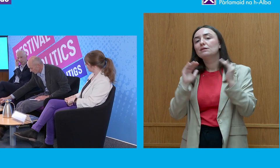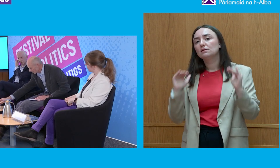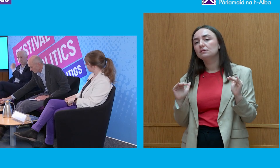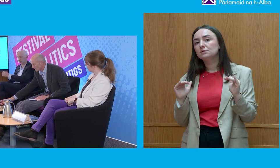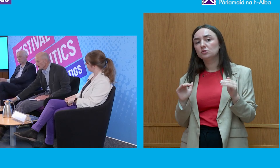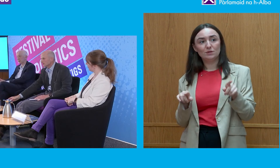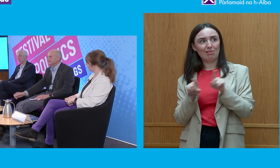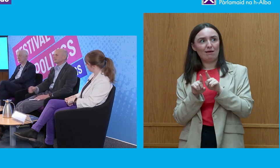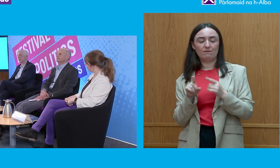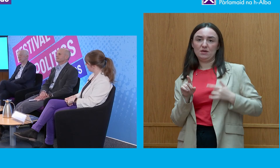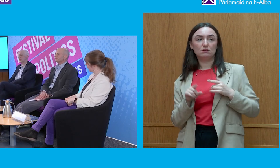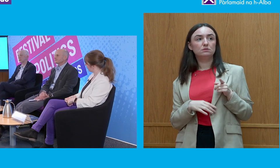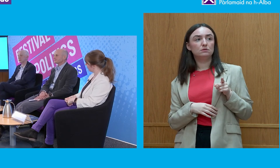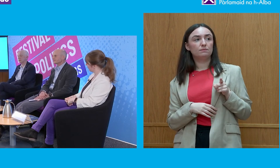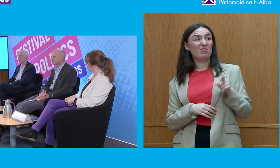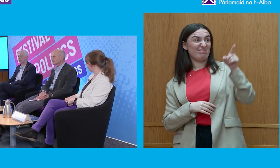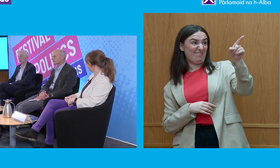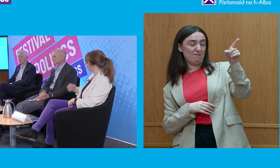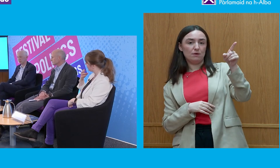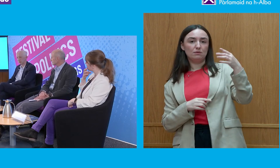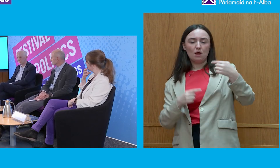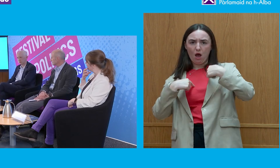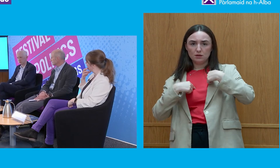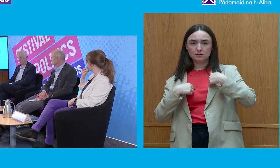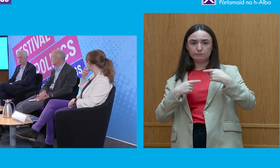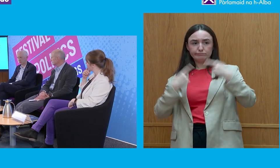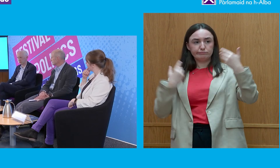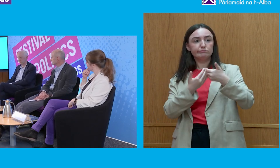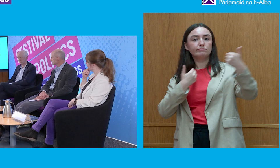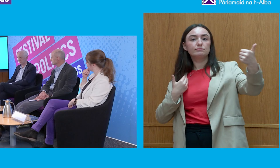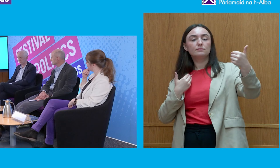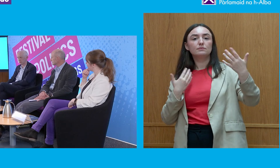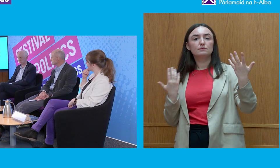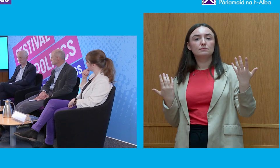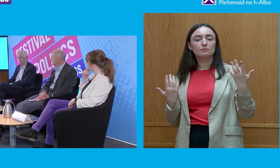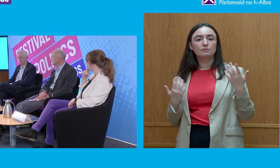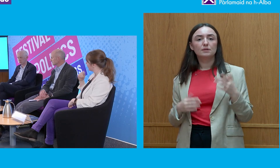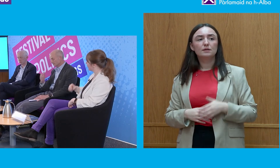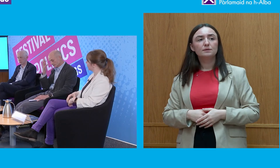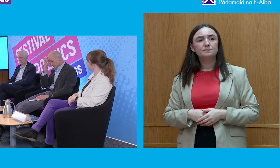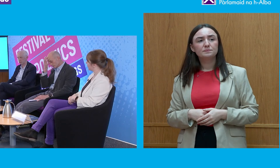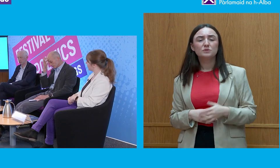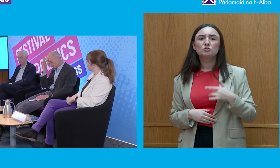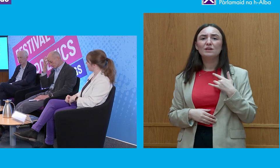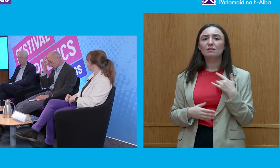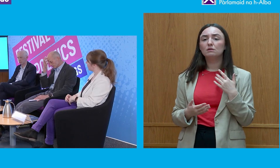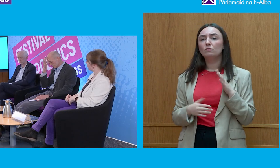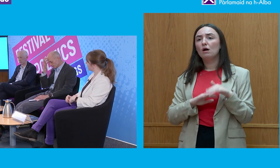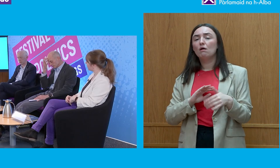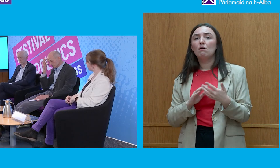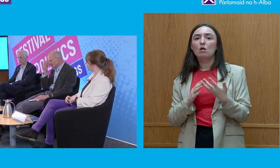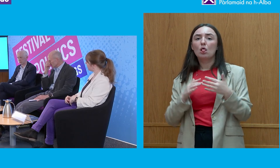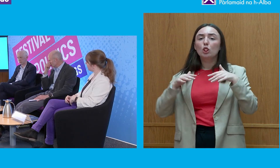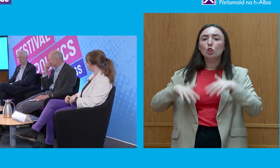they have a different experience, you can't relate. There is an income, a health, a loneliness, a friendship